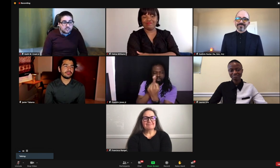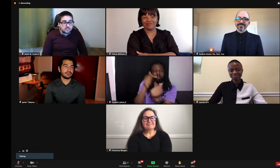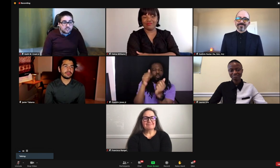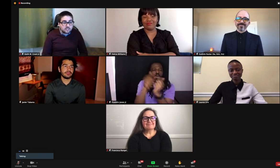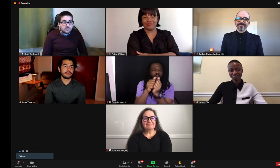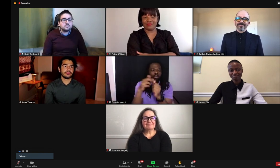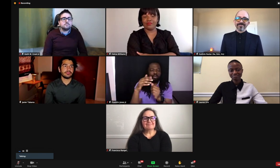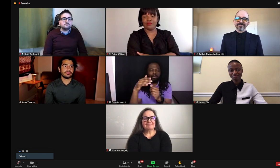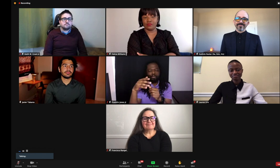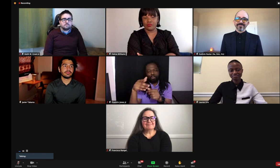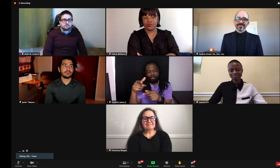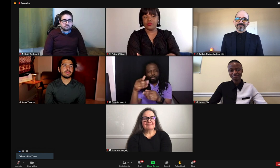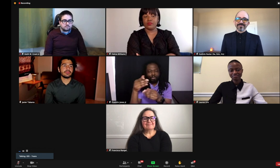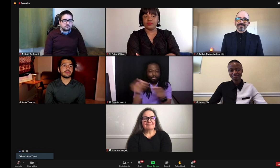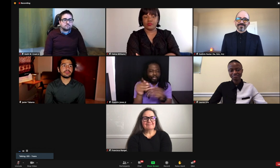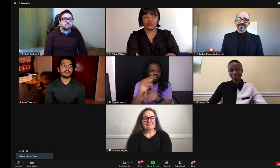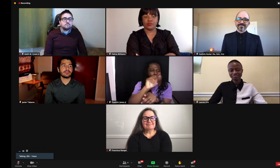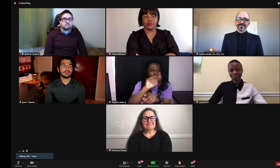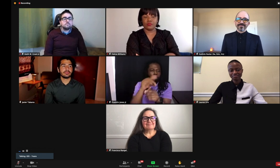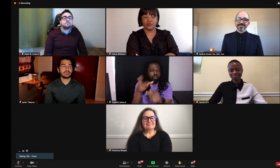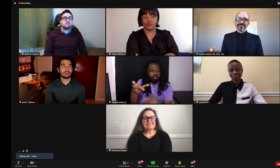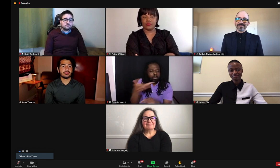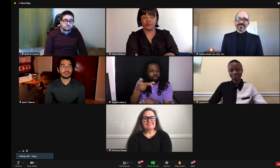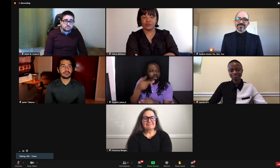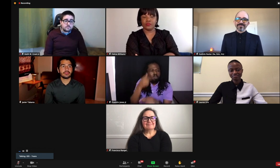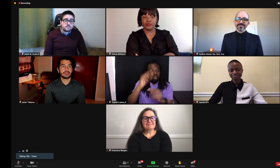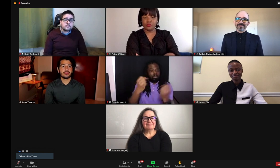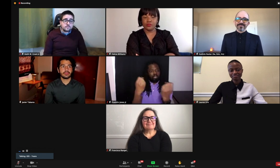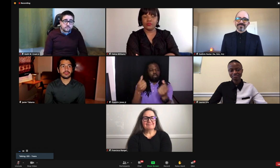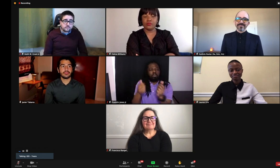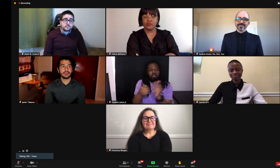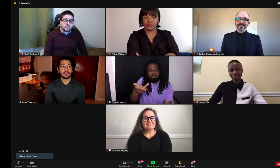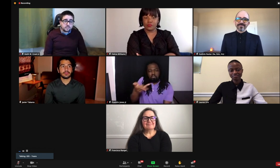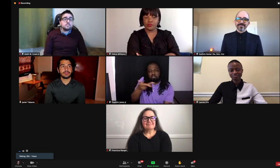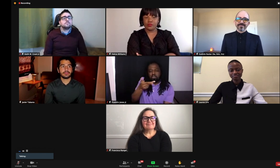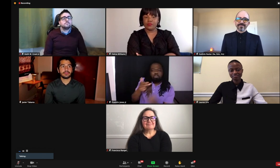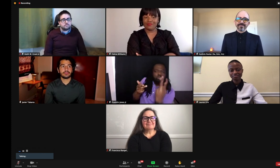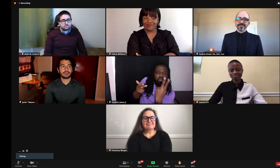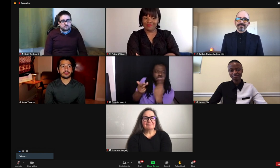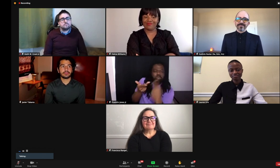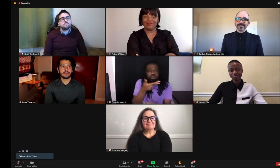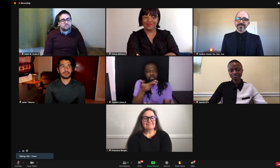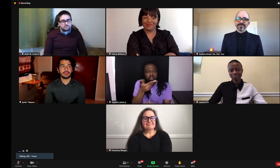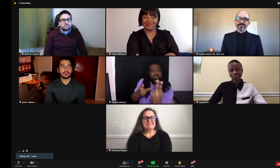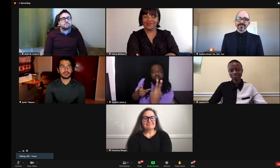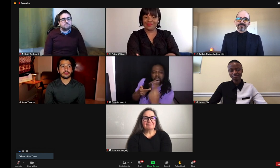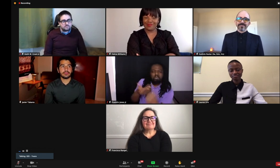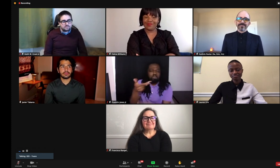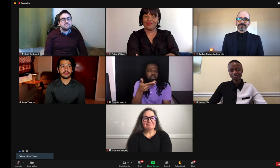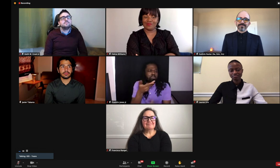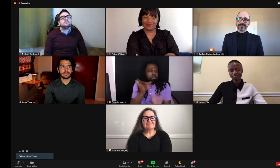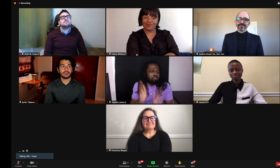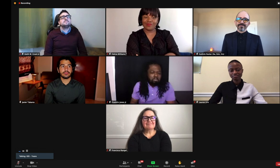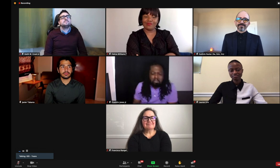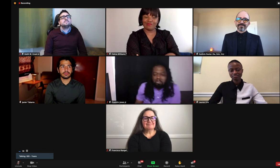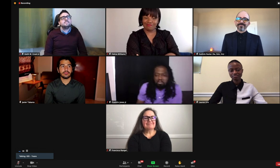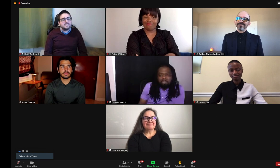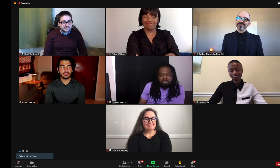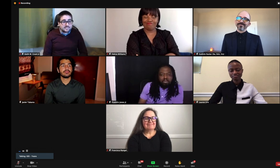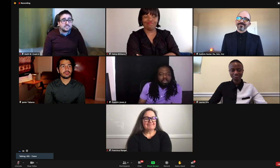And when you're working one-on-one, it allows for a much closer relationship. I think usually it'll be either two of us or the three of us,